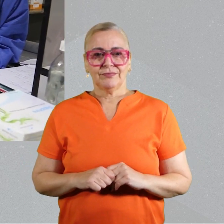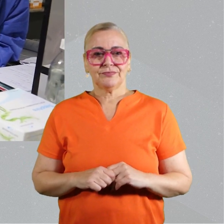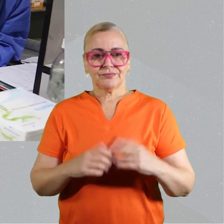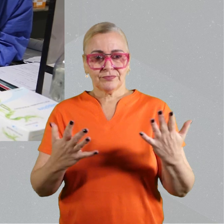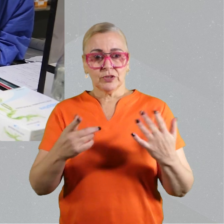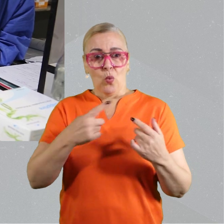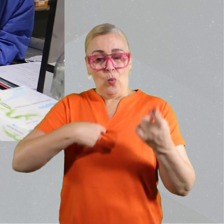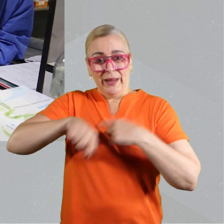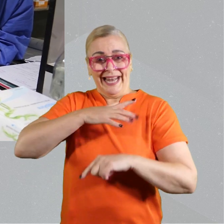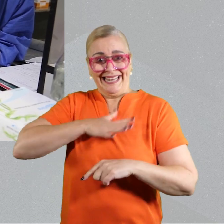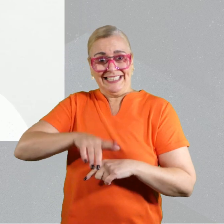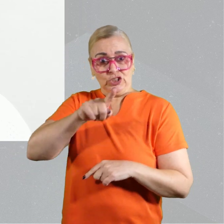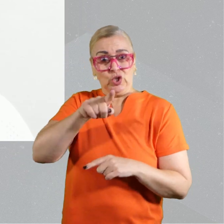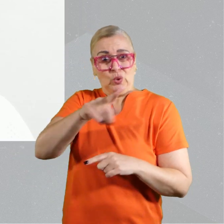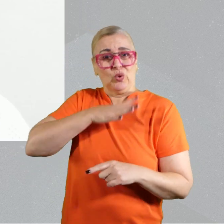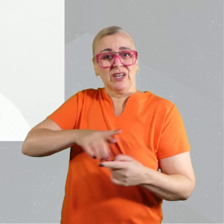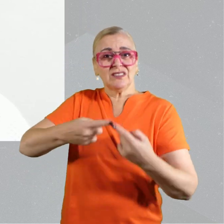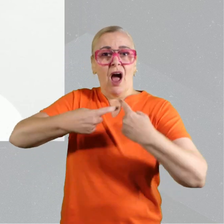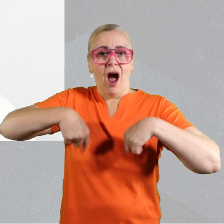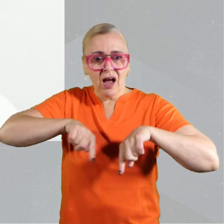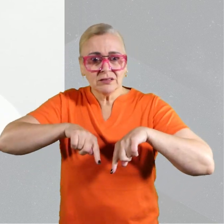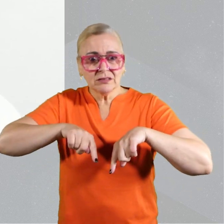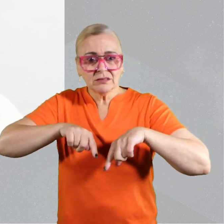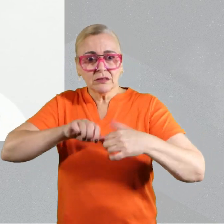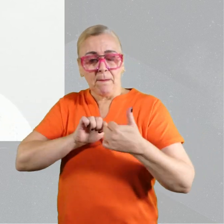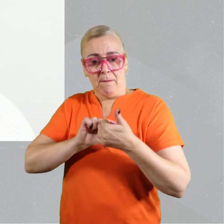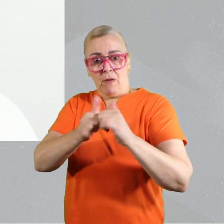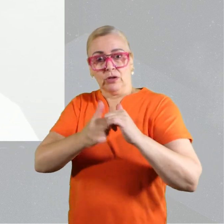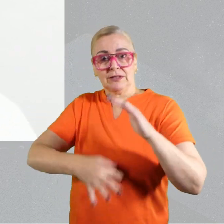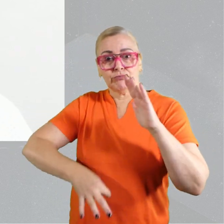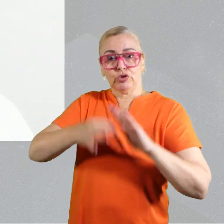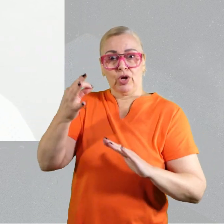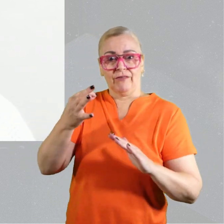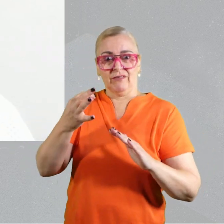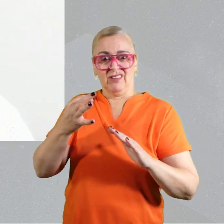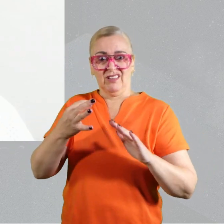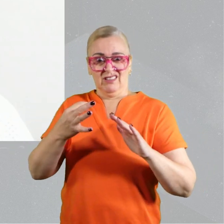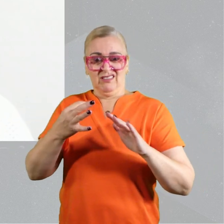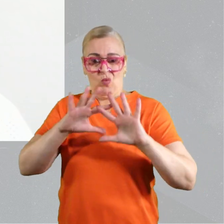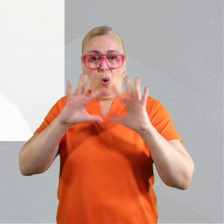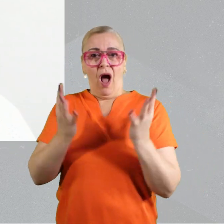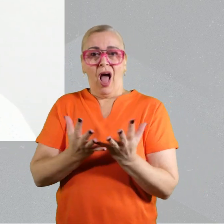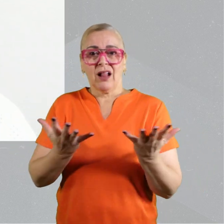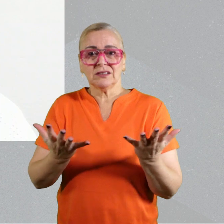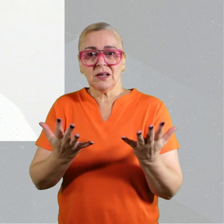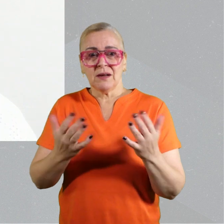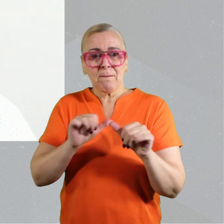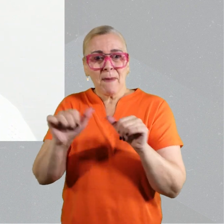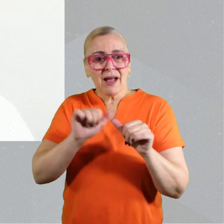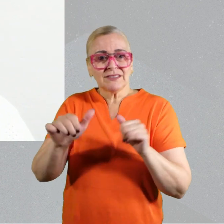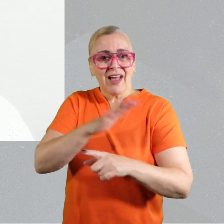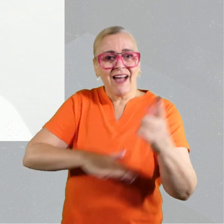practice. So we need you, you need us. The partnership can move the world, make the world a better place for everybody.